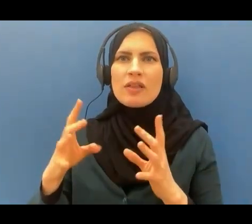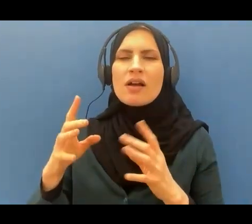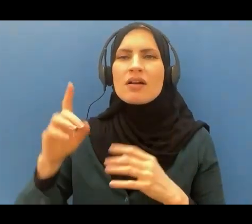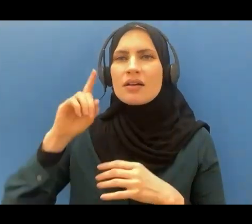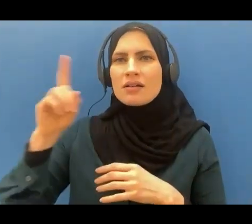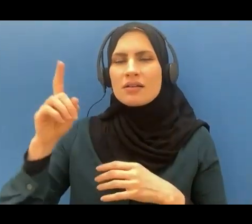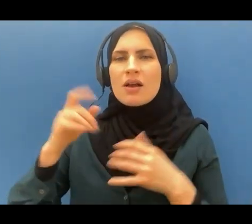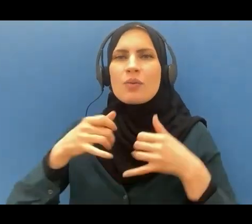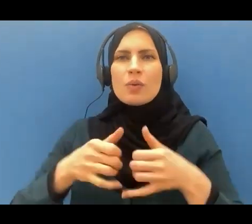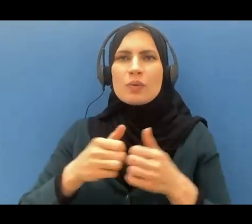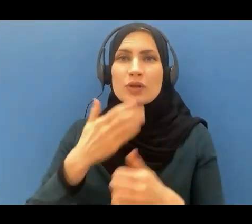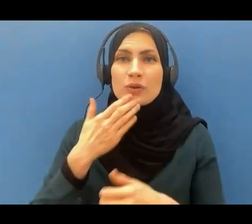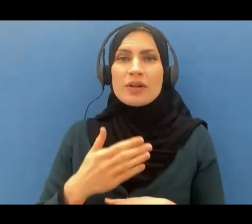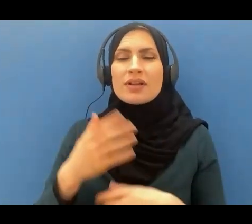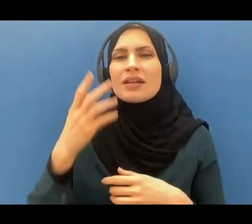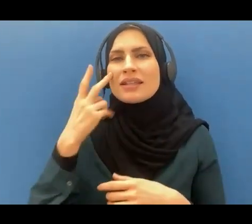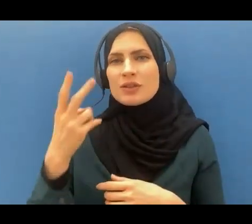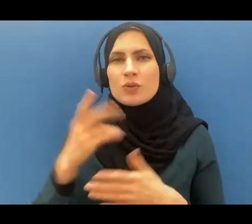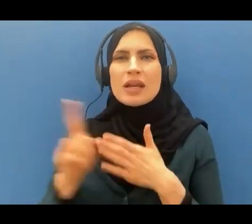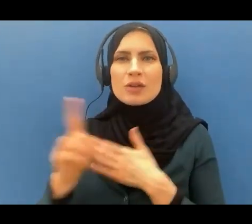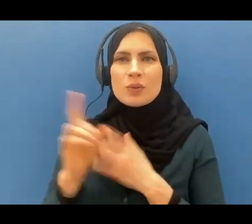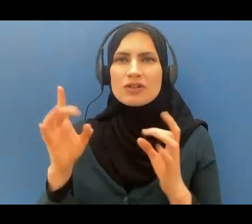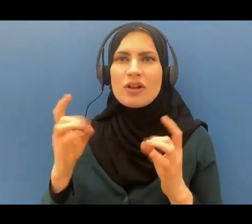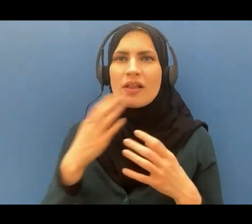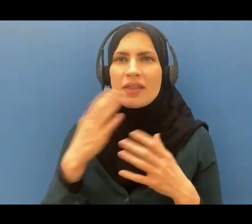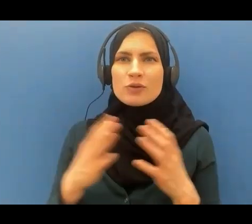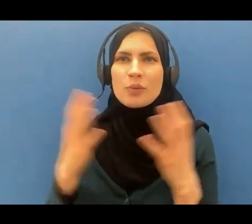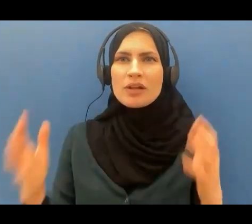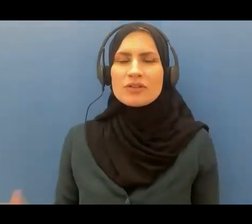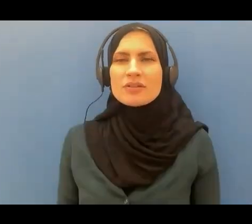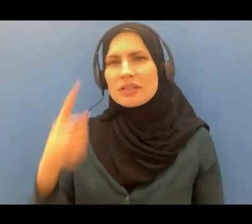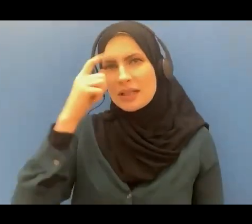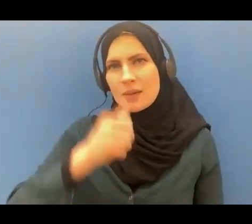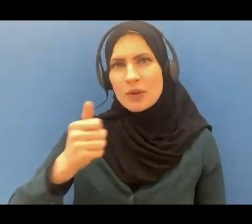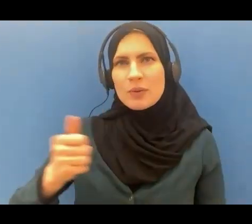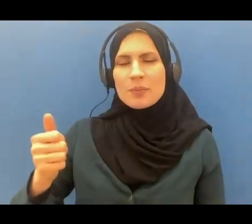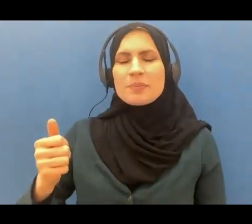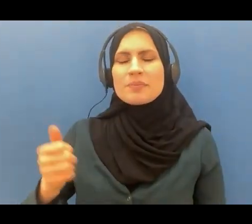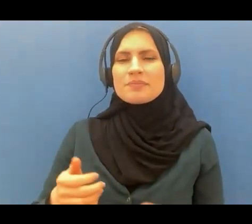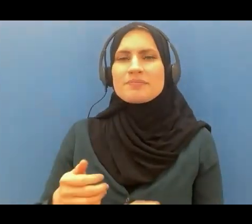we'll see you all next week thank you very much assalamualaikum wa rahmatullahi wa rahmatullahi rahmatullahi we'll